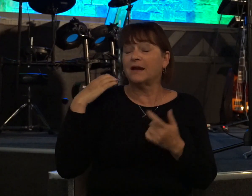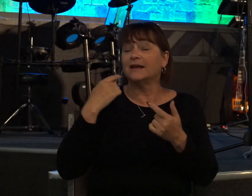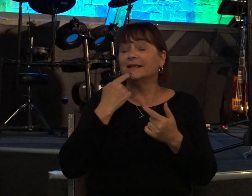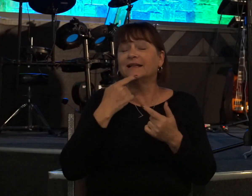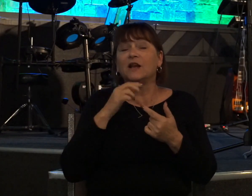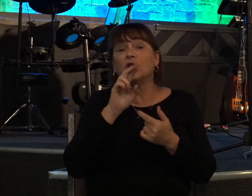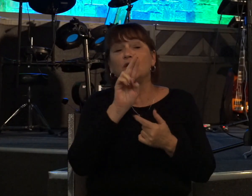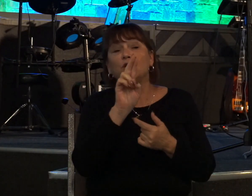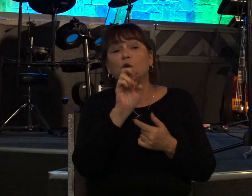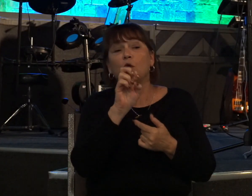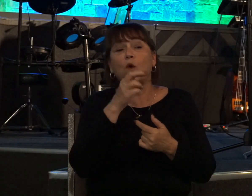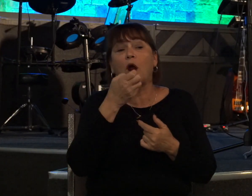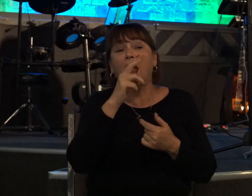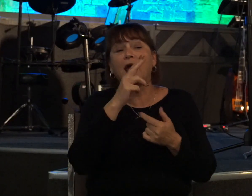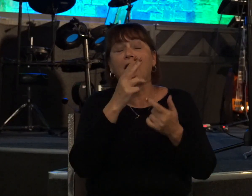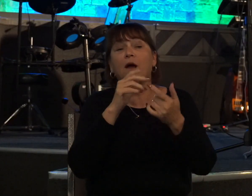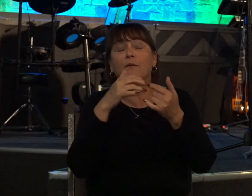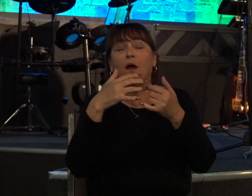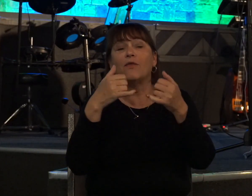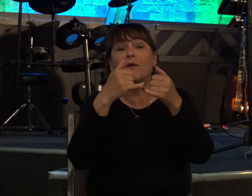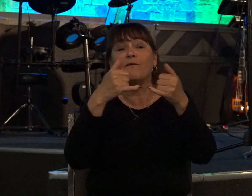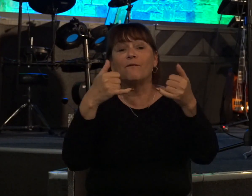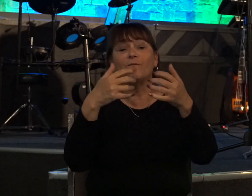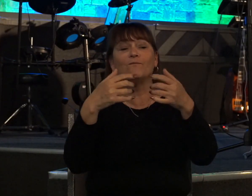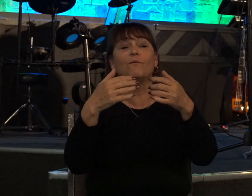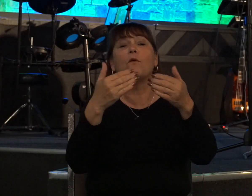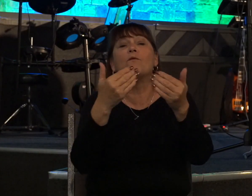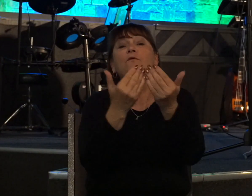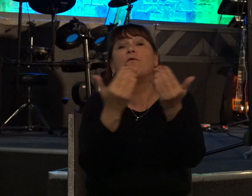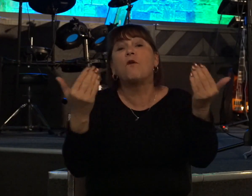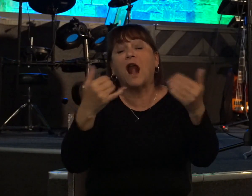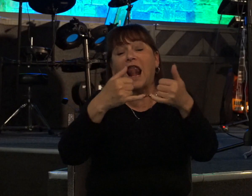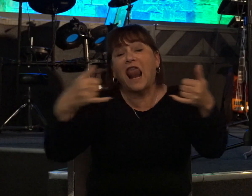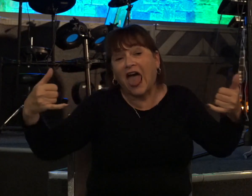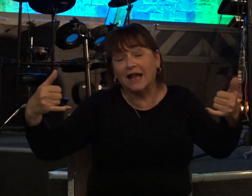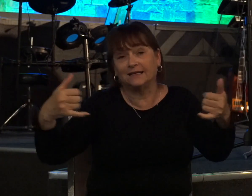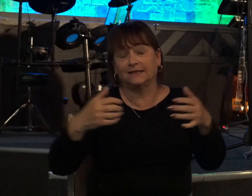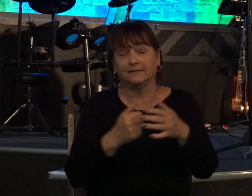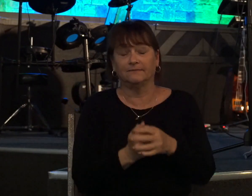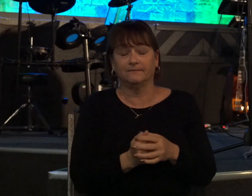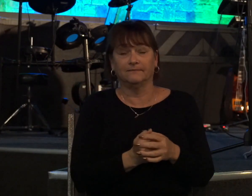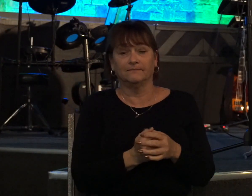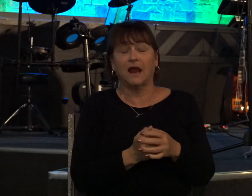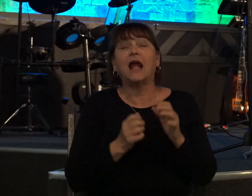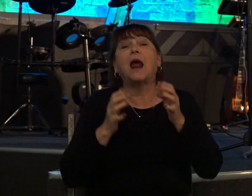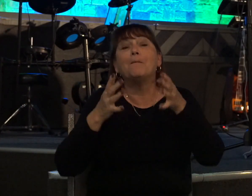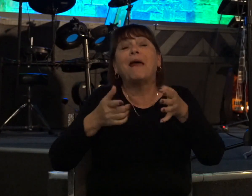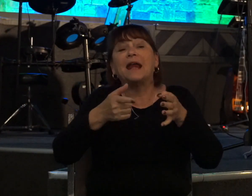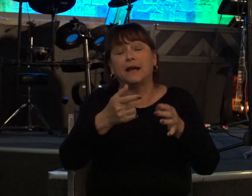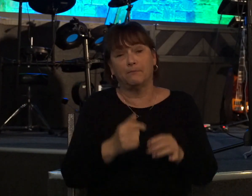lines where the fighting was the most fierce and then abandon him so that he dies